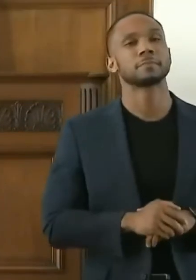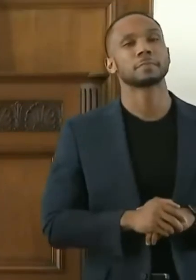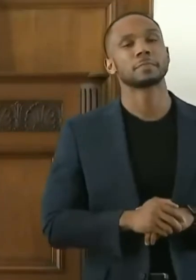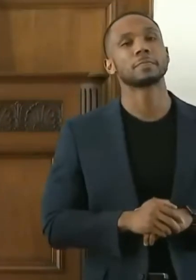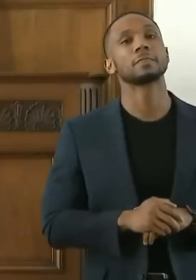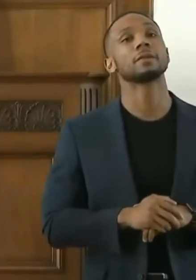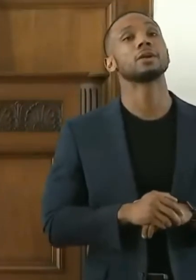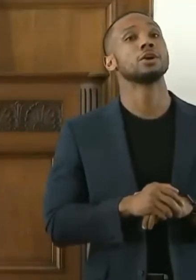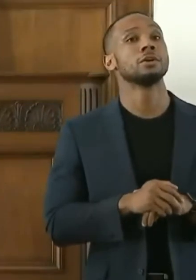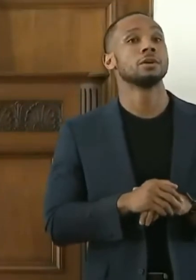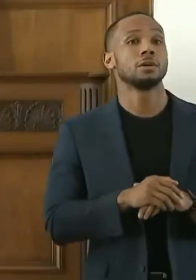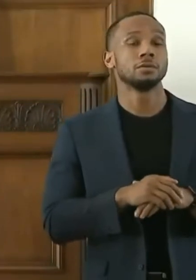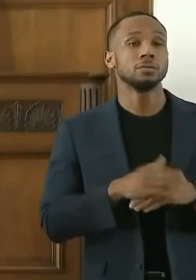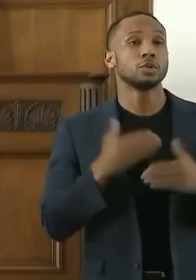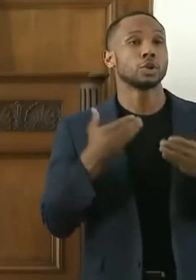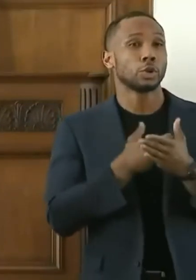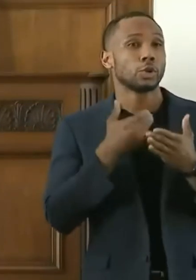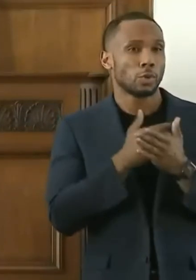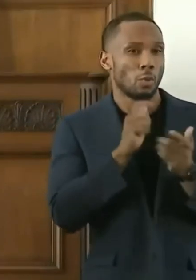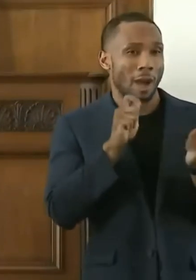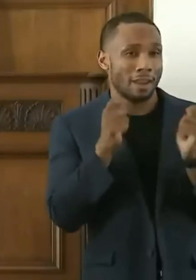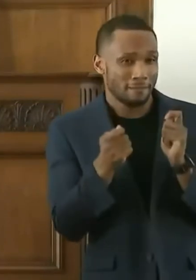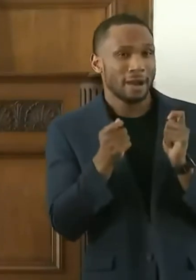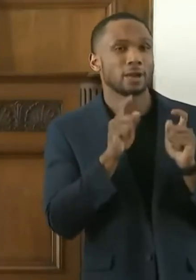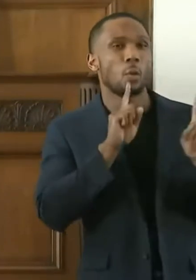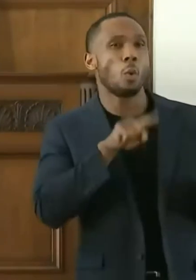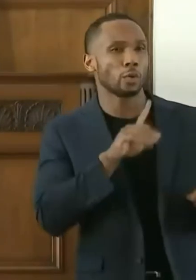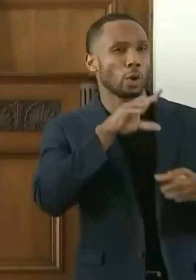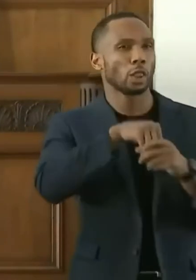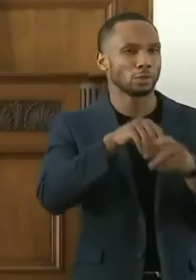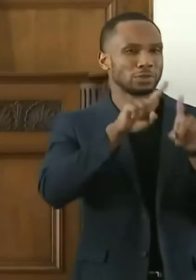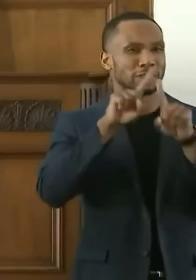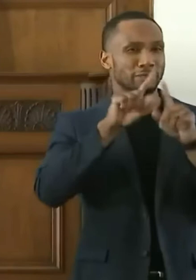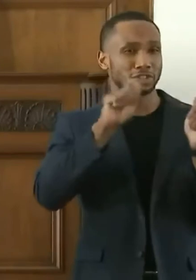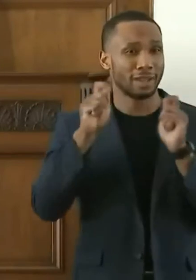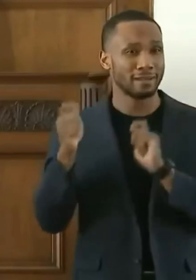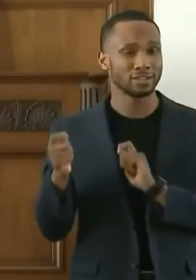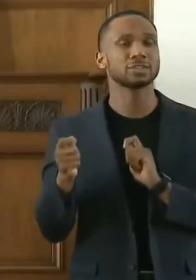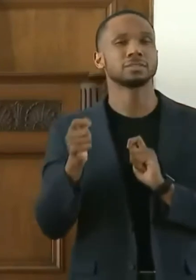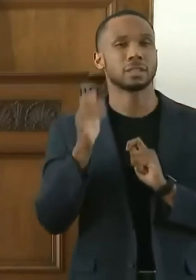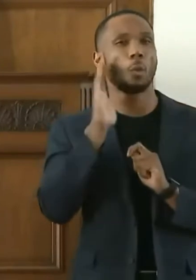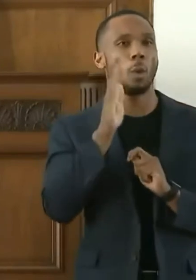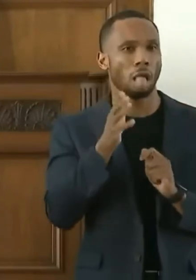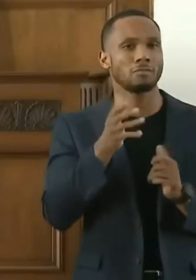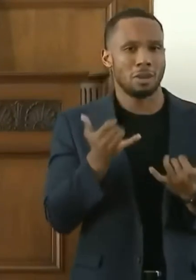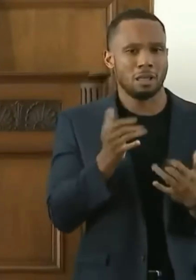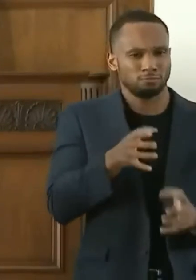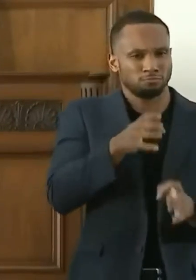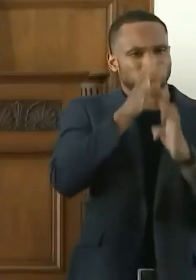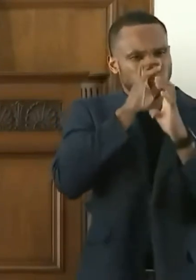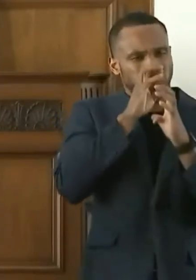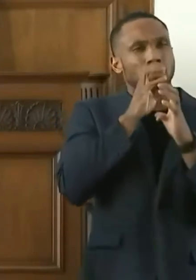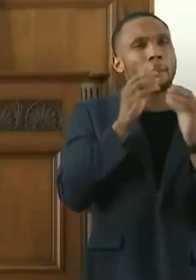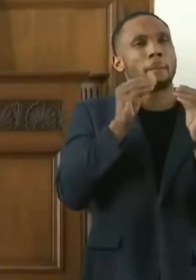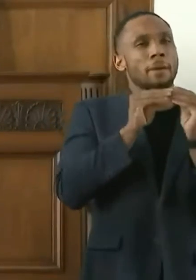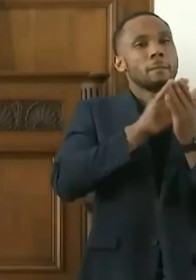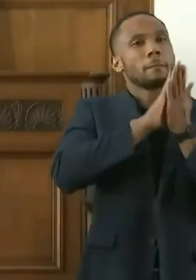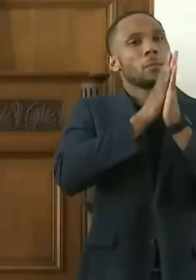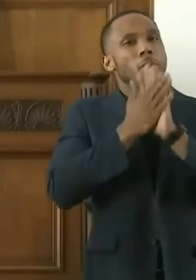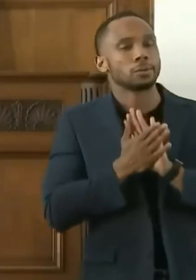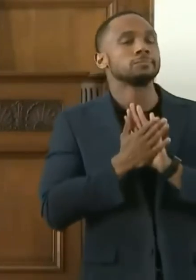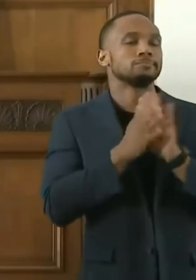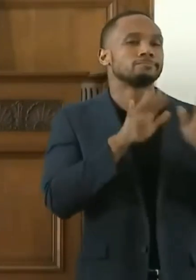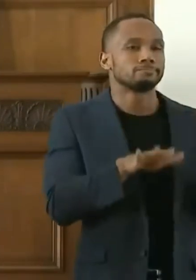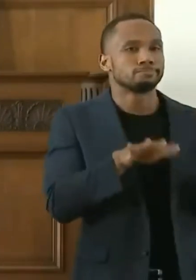A new modified order will include several changes that will ease up some of our current restrictions while